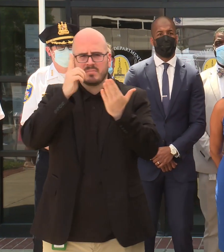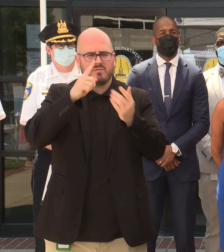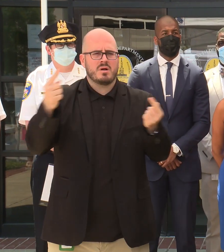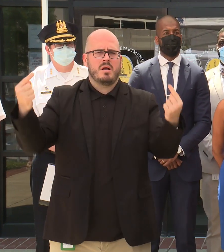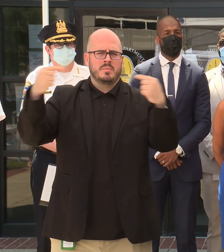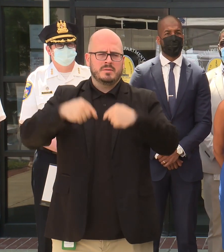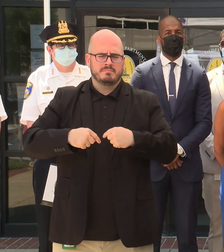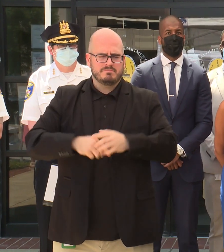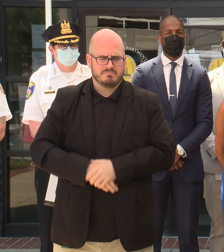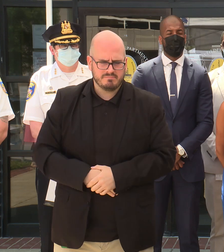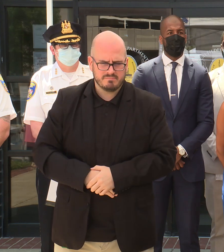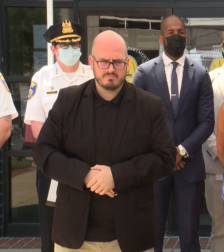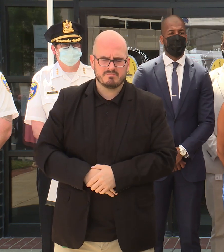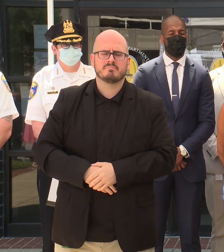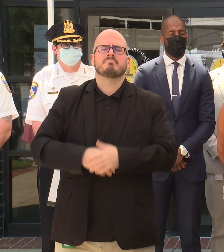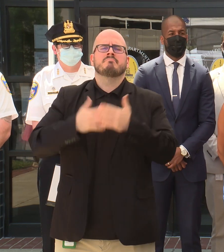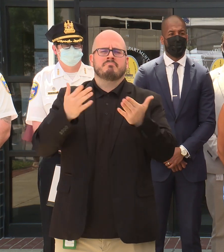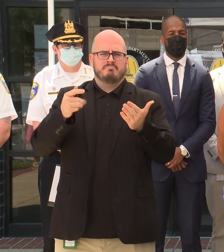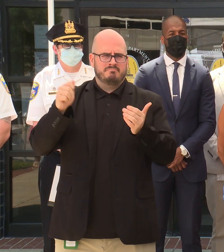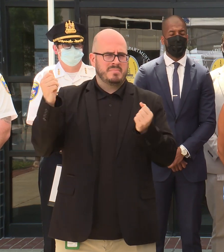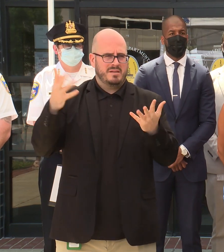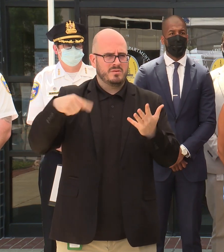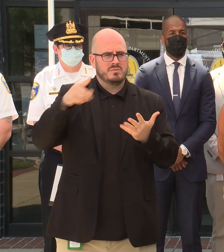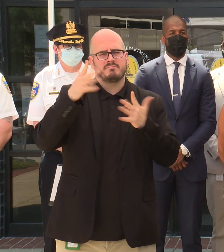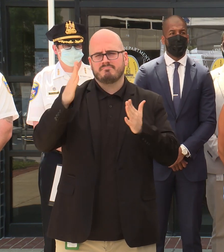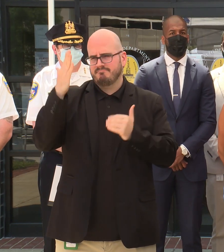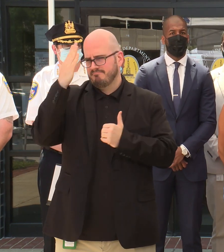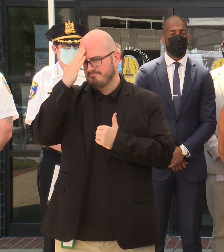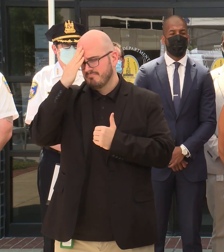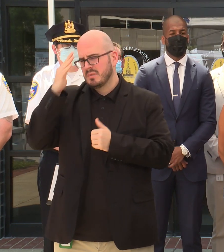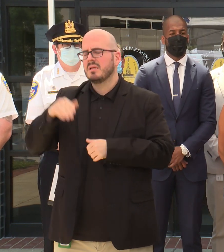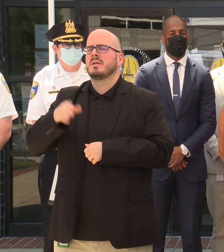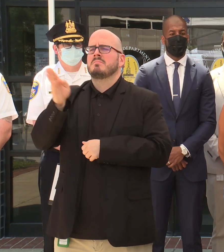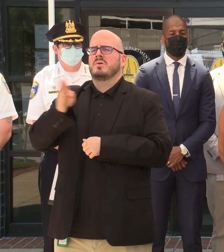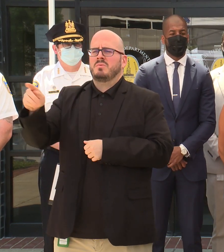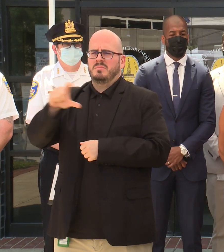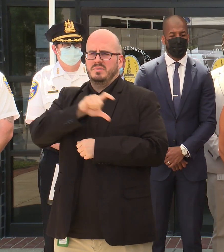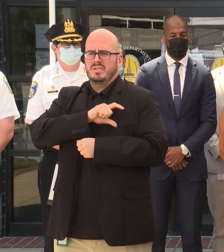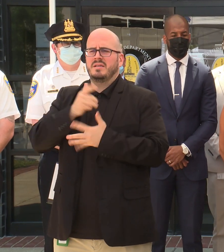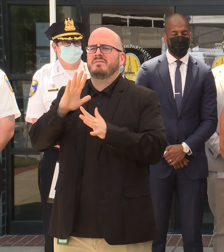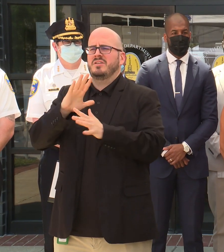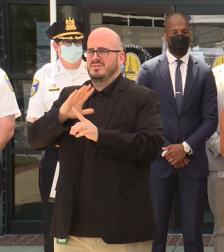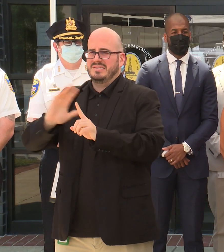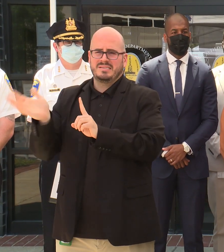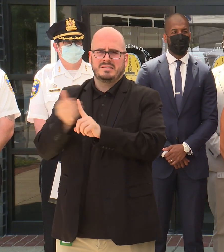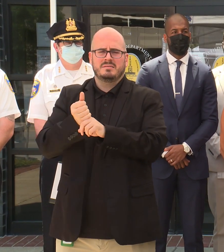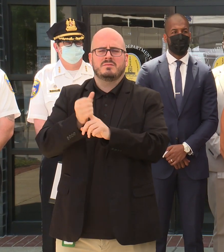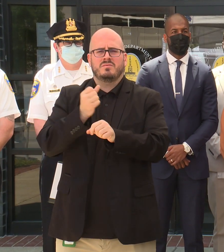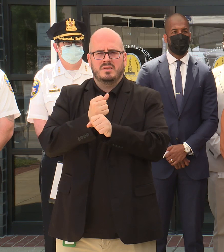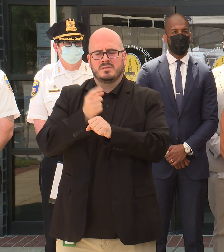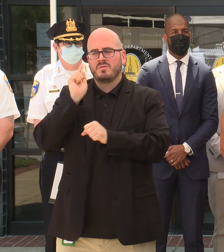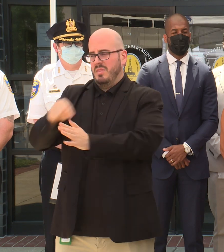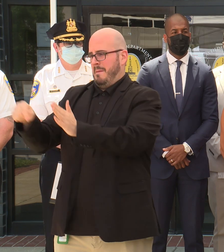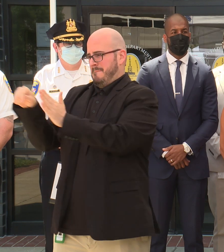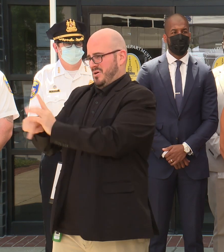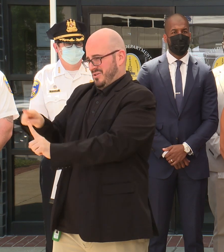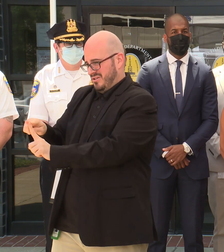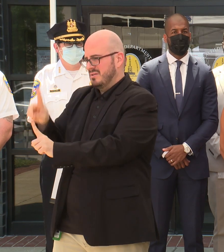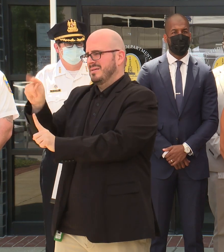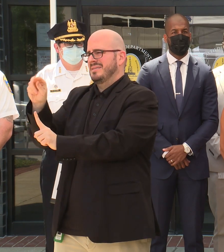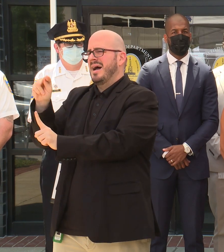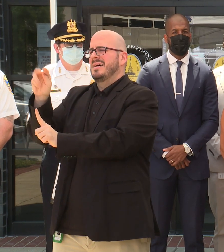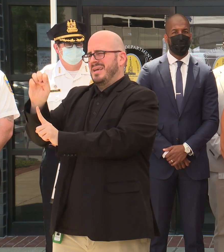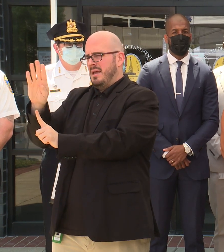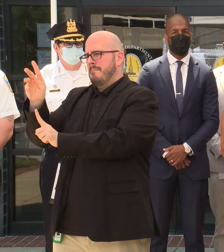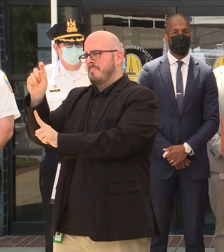coming out. As you have already heard, the Baltimore police department made an arrest early this morning in the murder of Dante Barksdale,